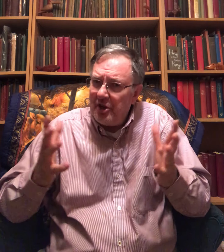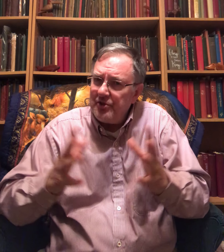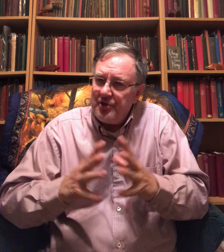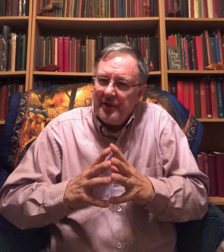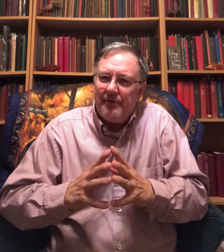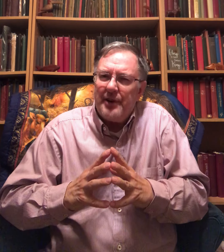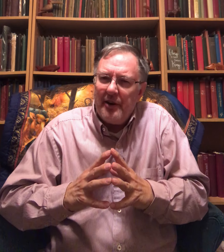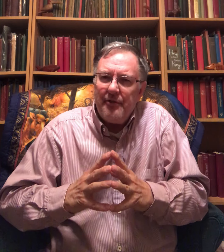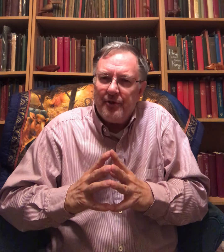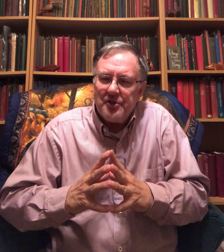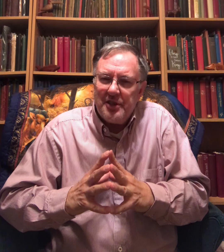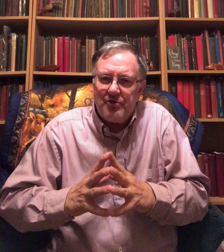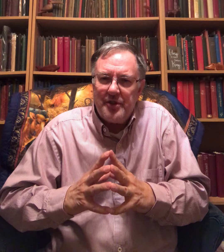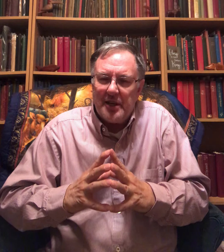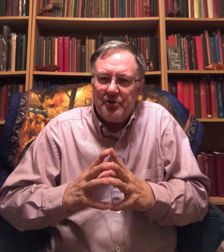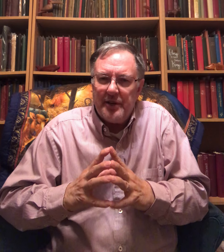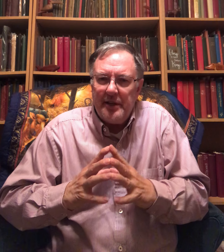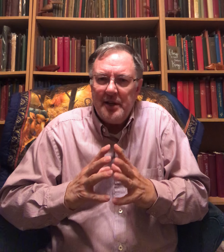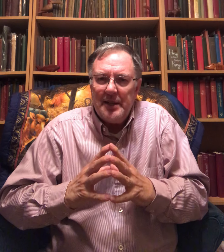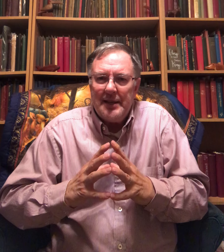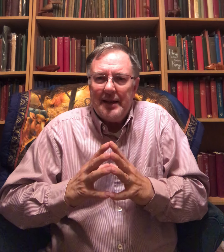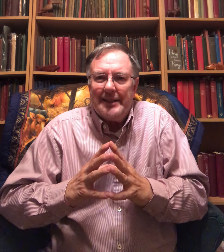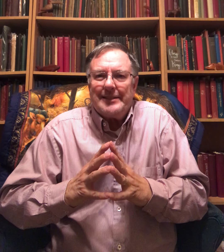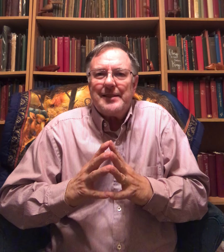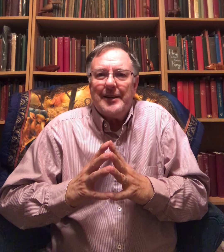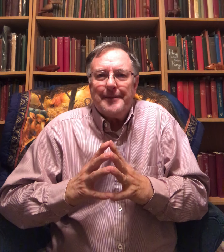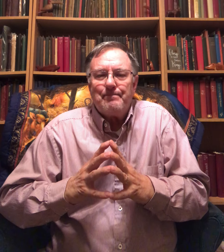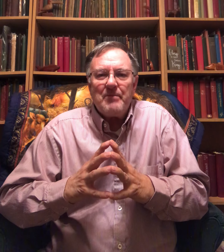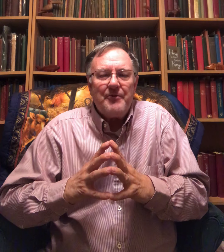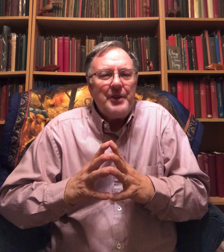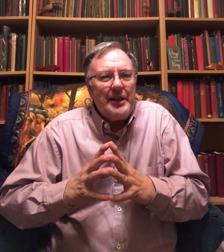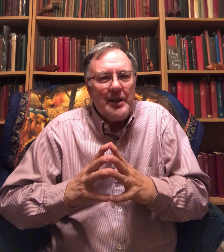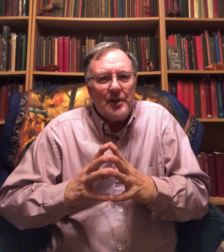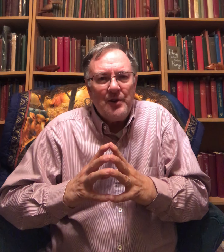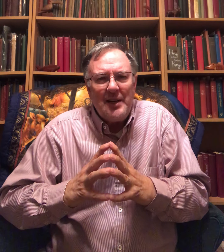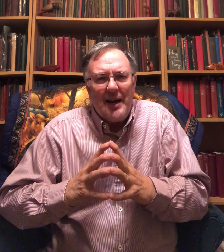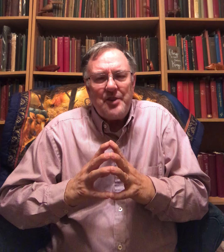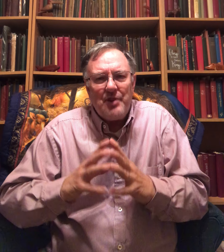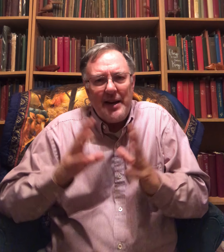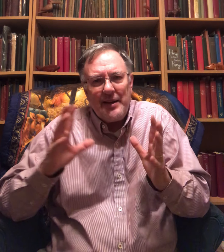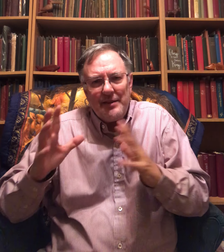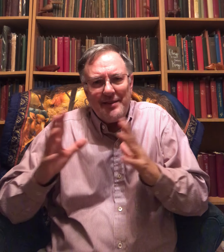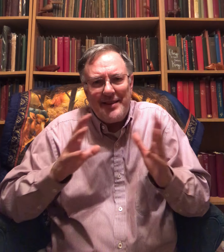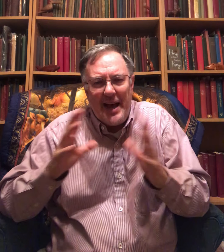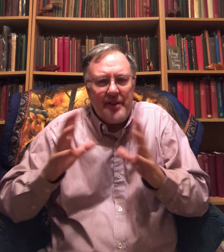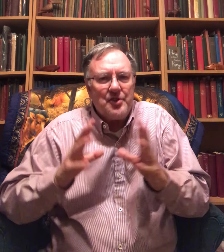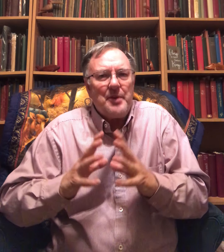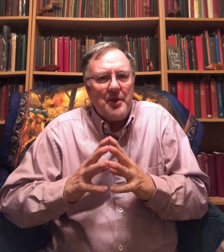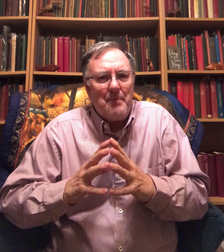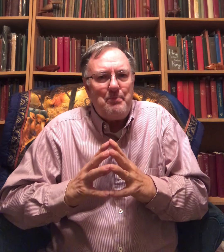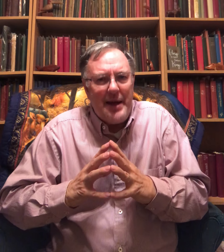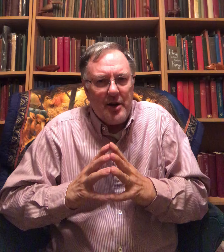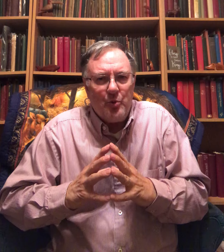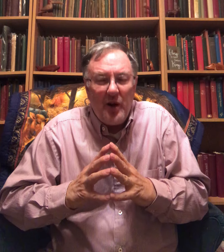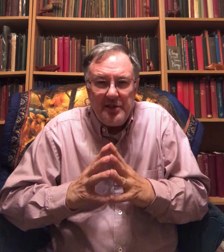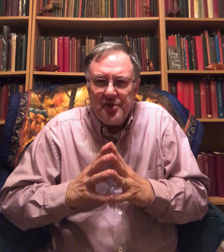told you in the very first introductory video, I try to gather some of the better ones.